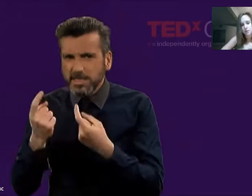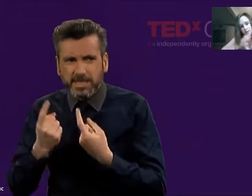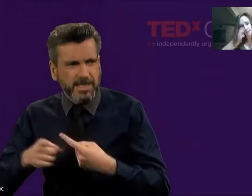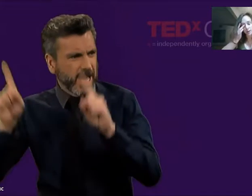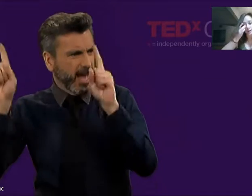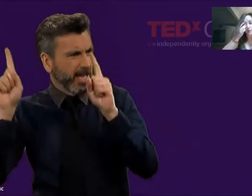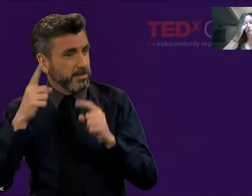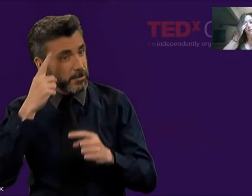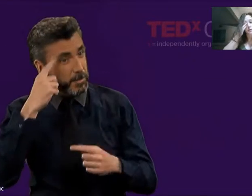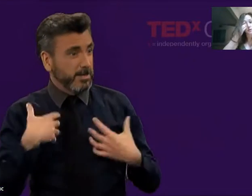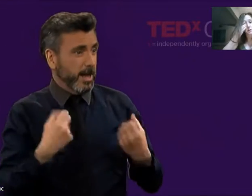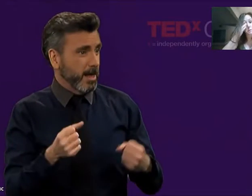to stand back up on your own.